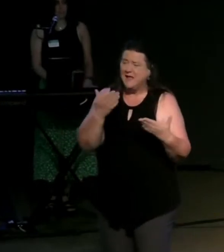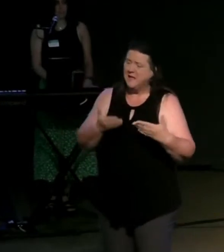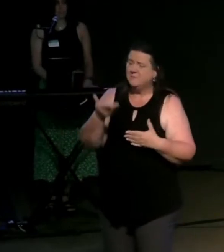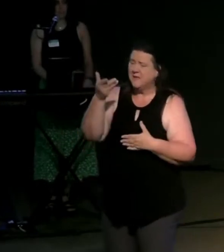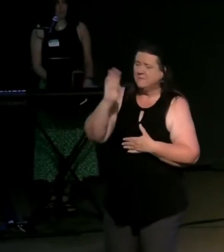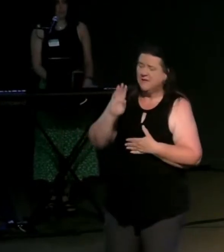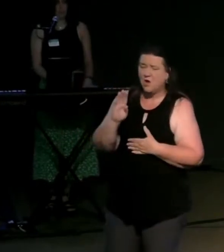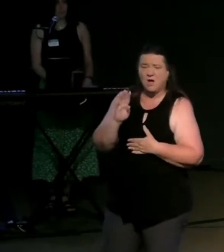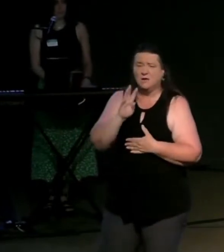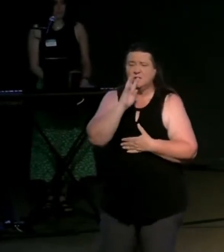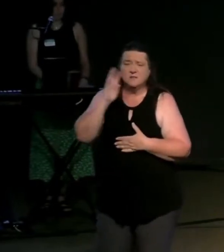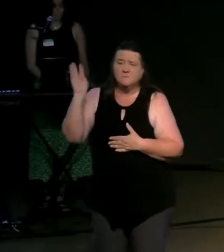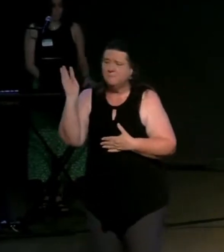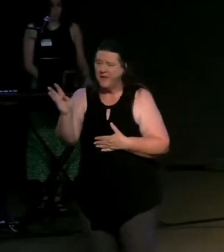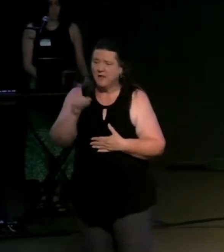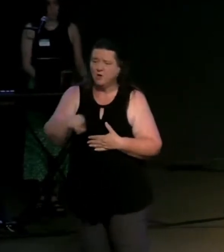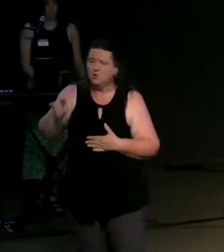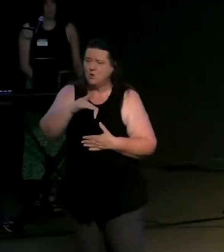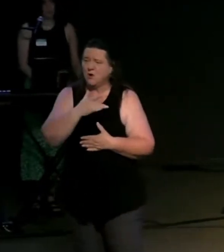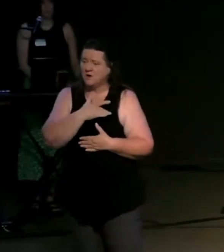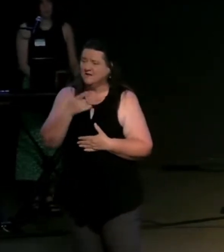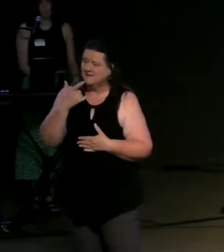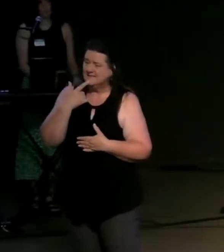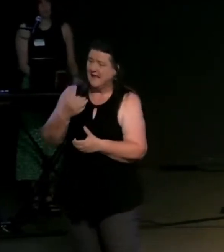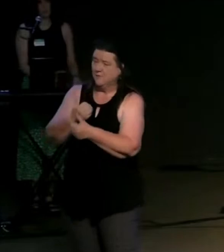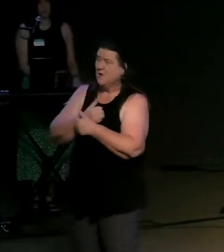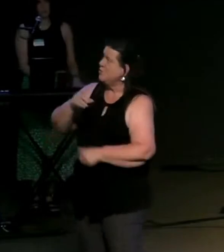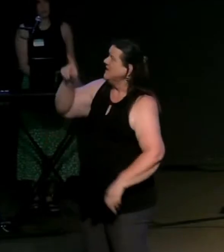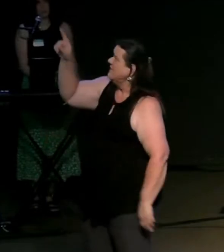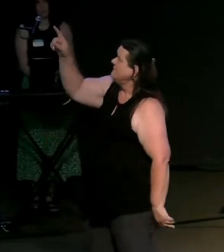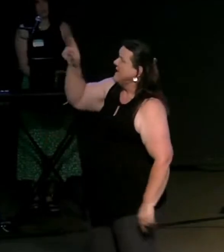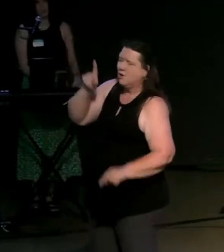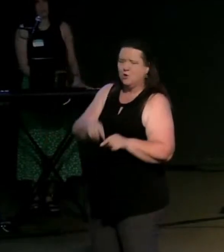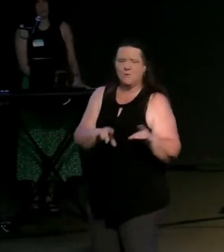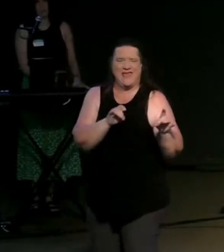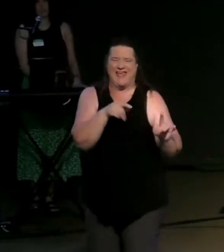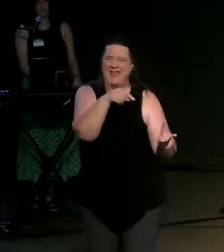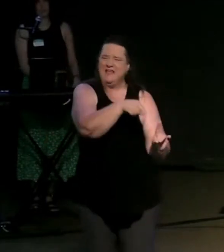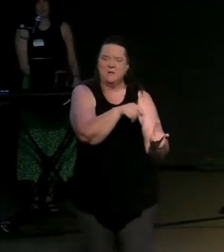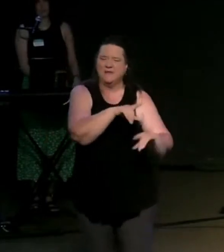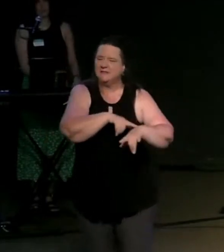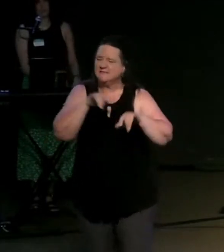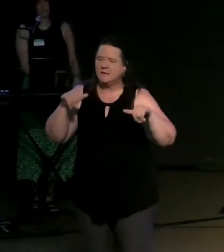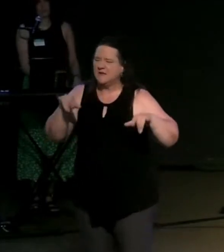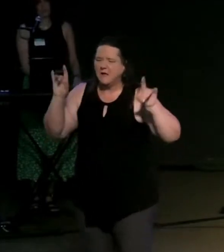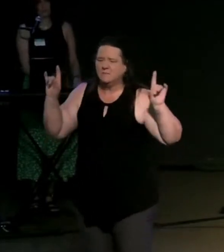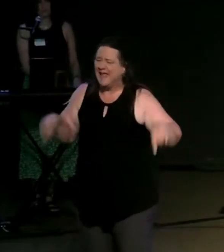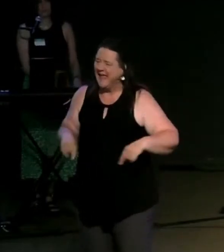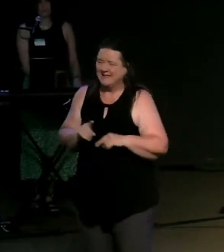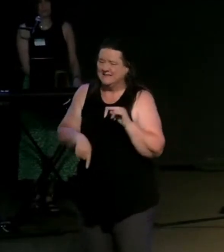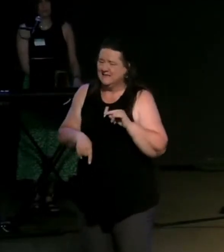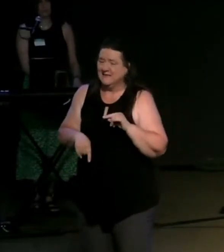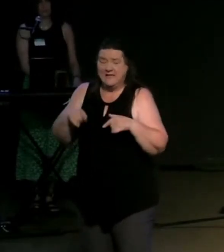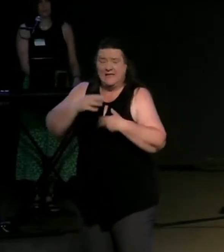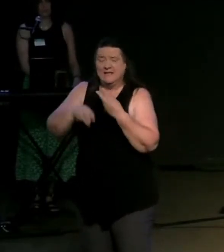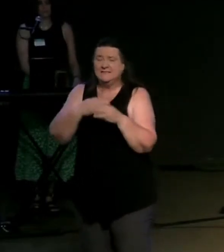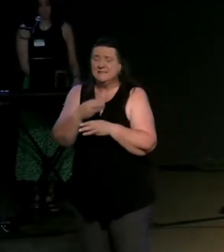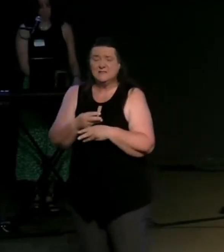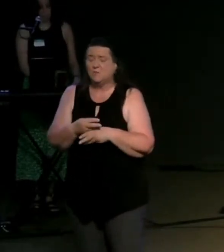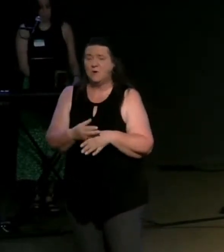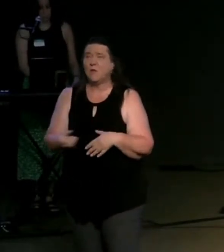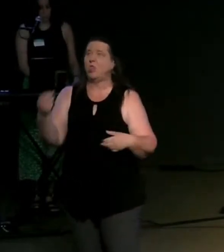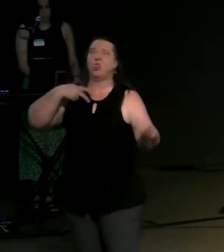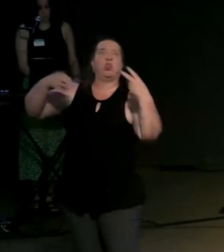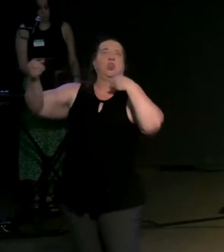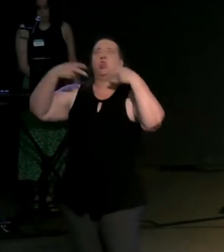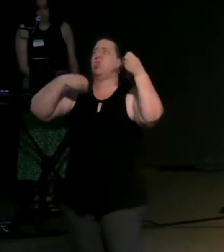to love him first and foremost we we we we if anything else as this world is just throwing stuff at us